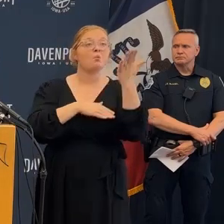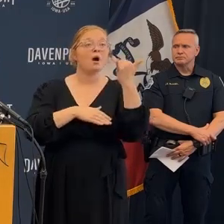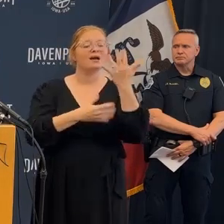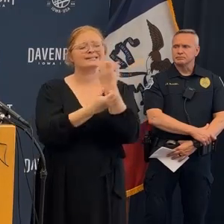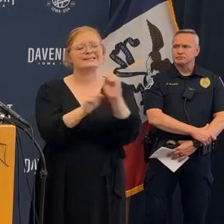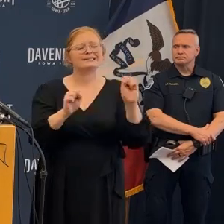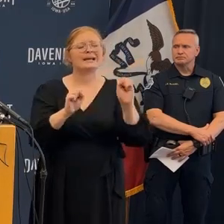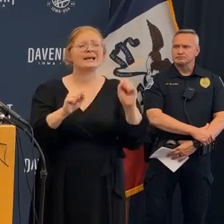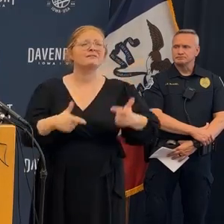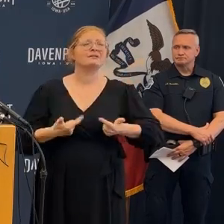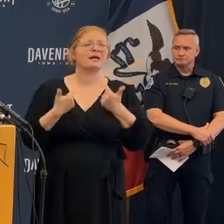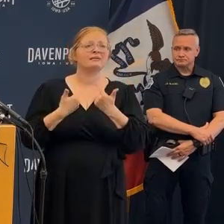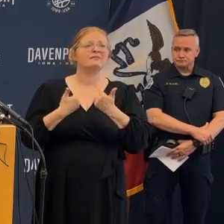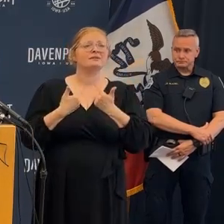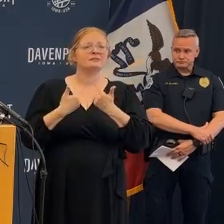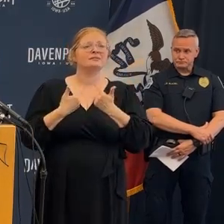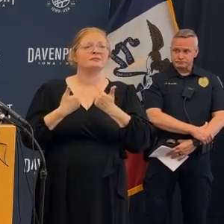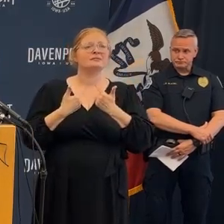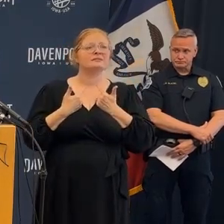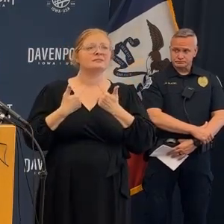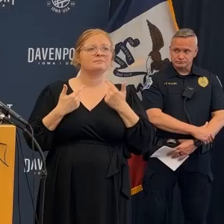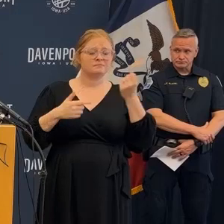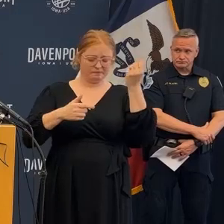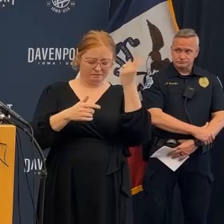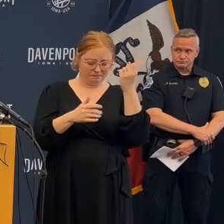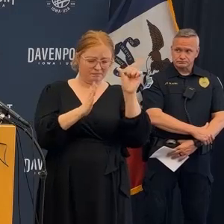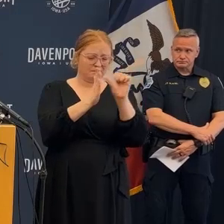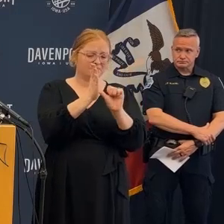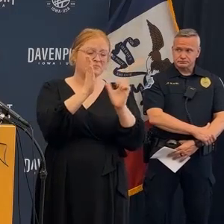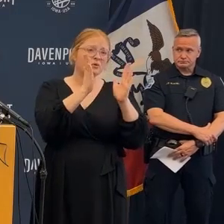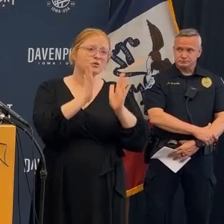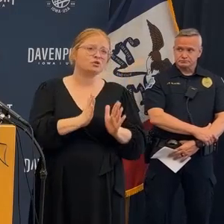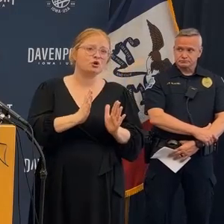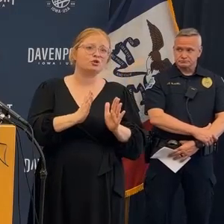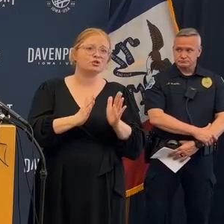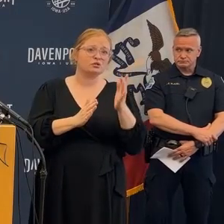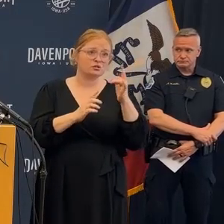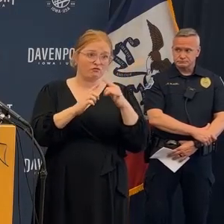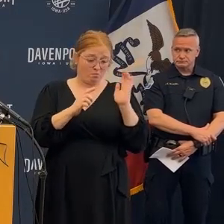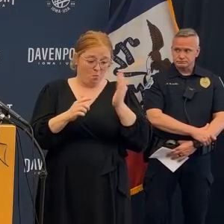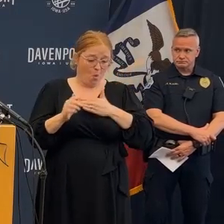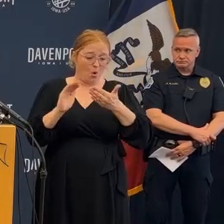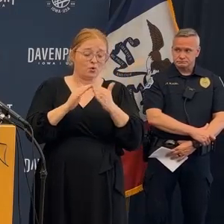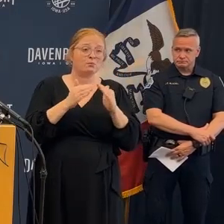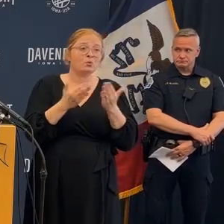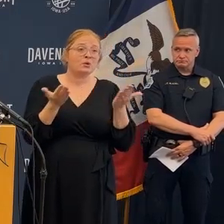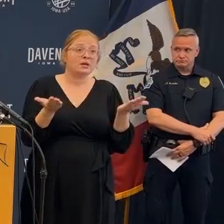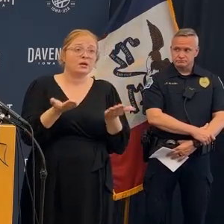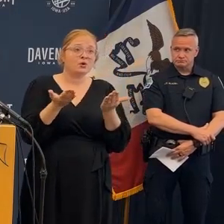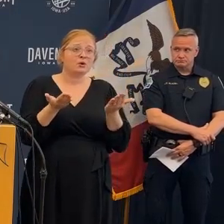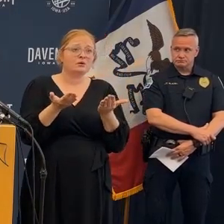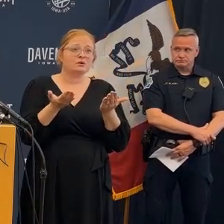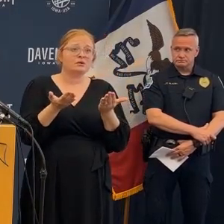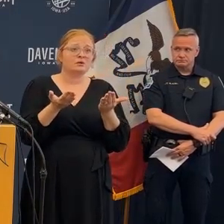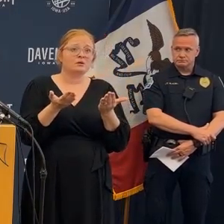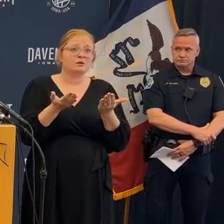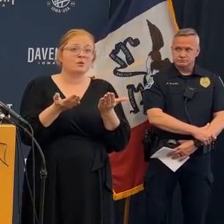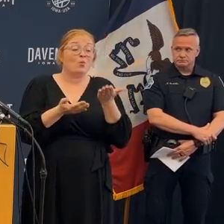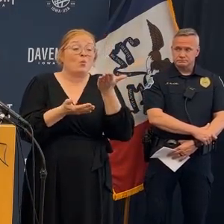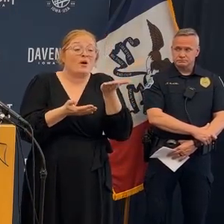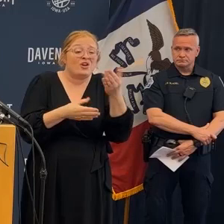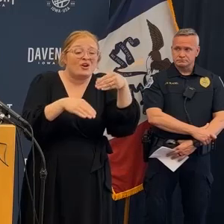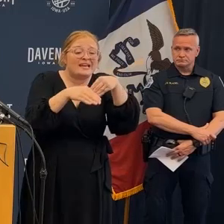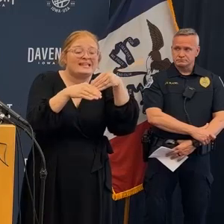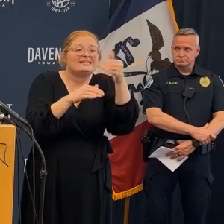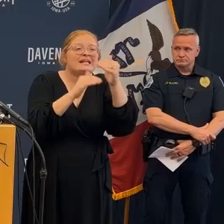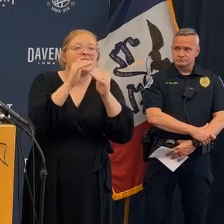didn't care about that their focus was to go and do that and and save the